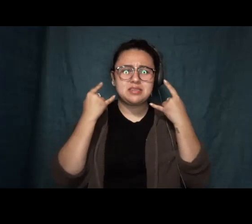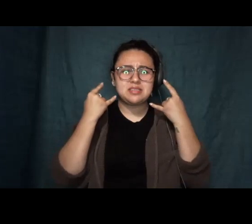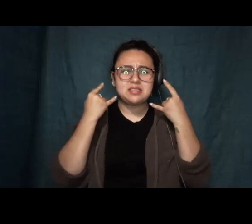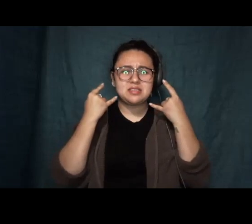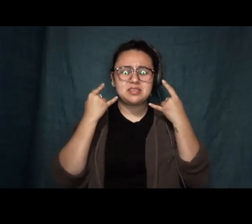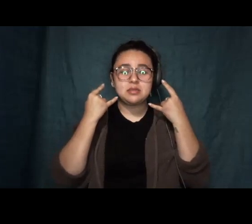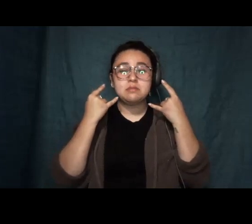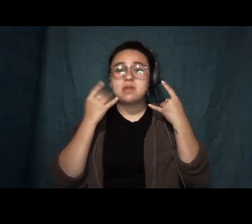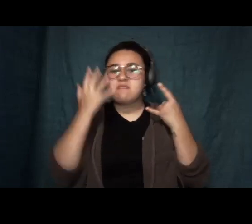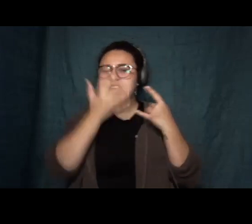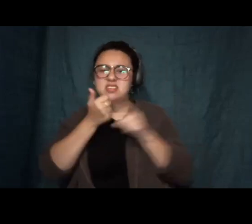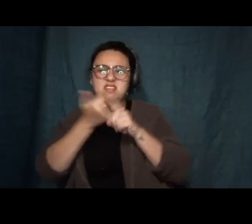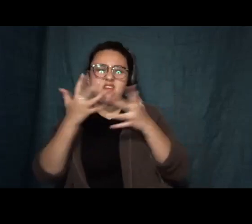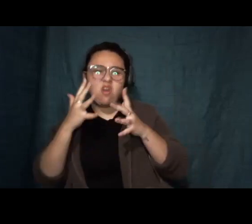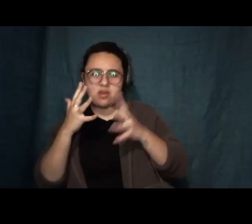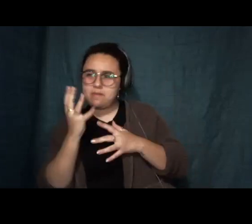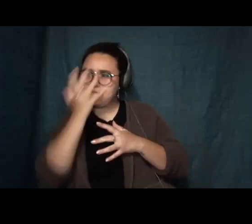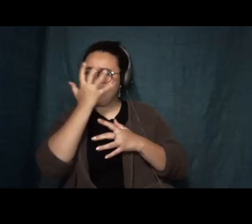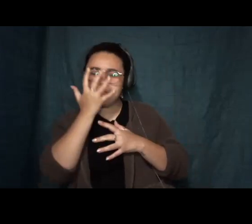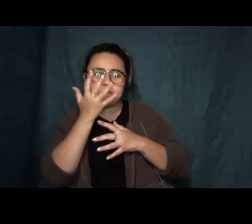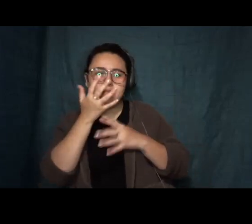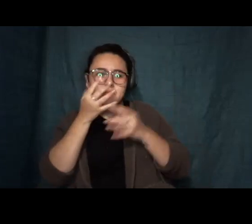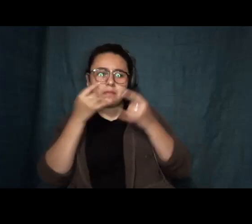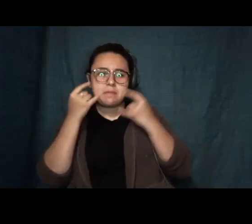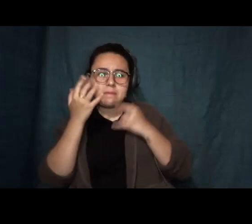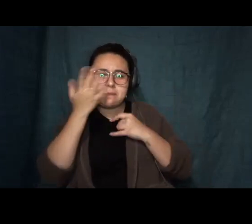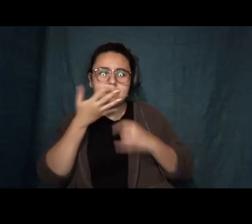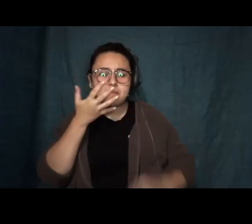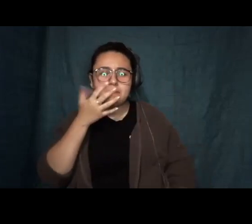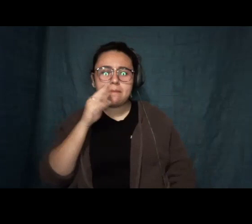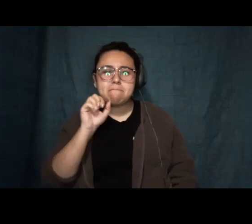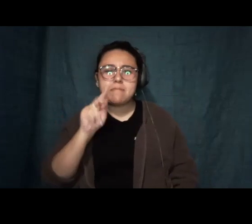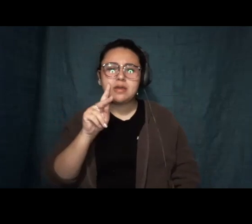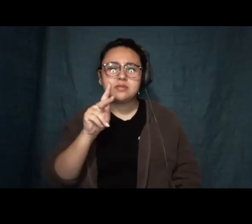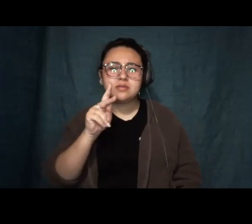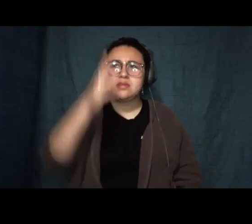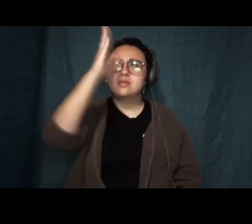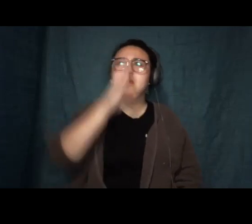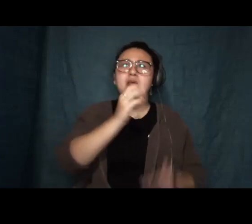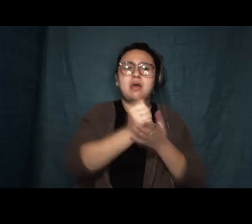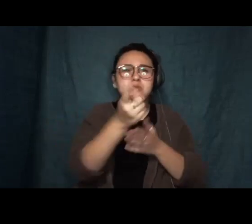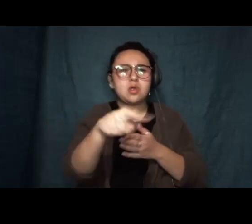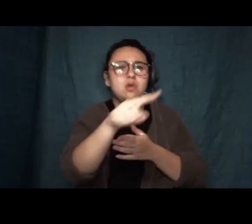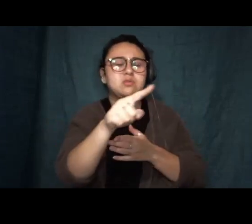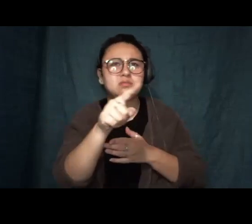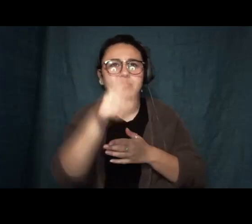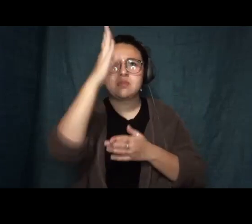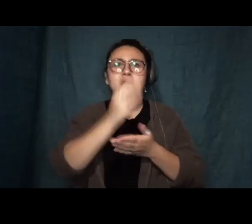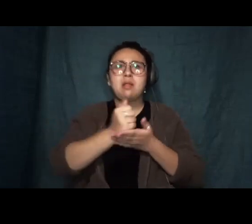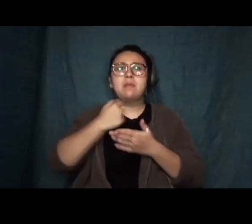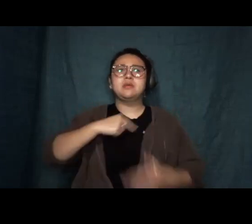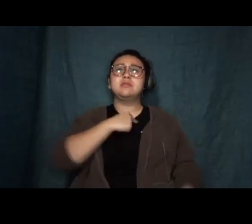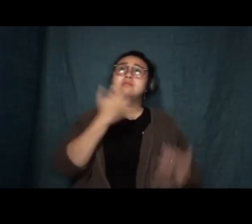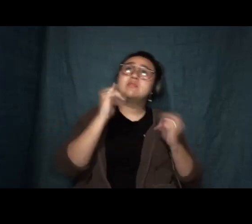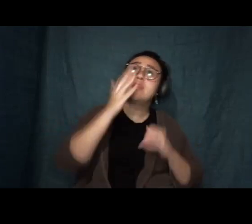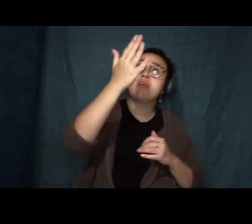those who help themselves. God help us, if you're still there. I'm